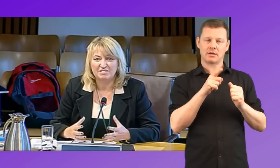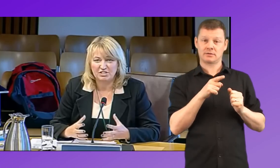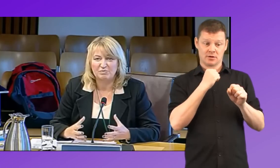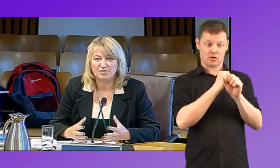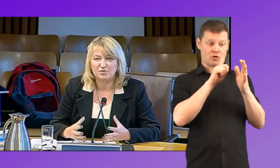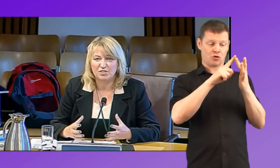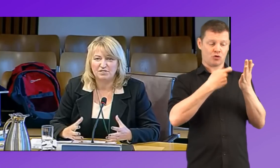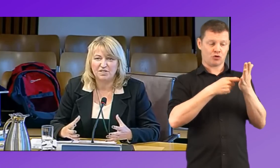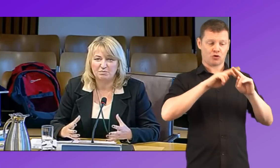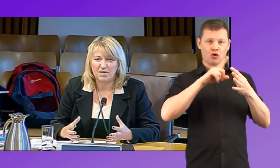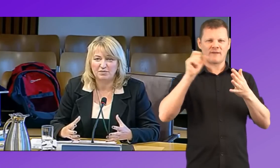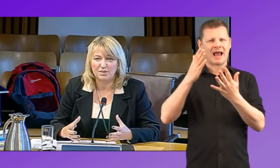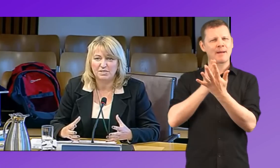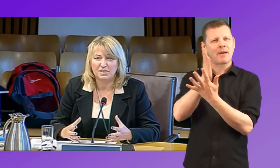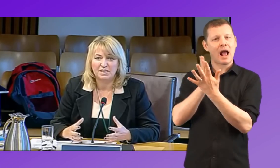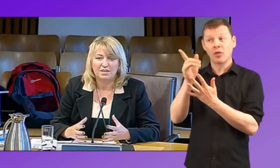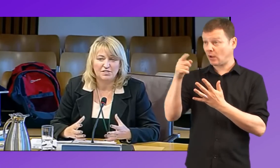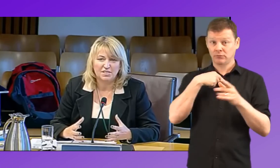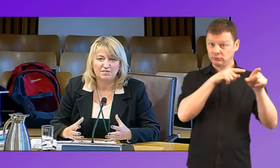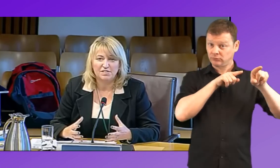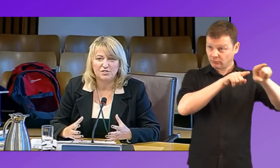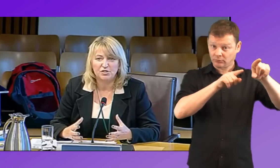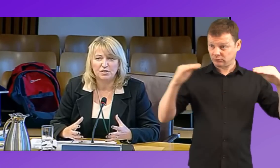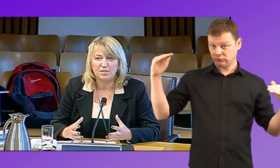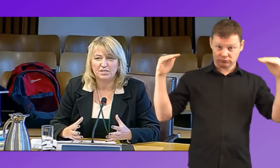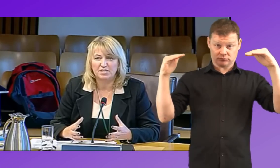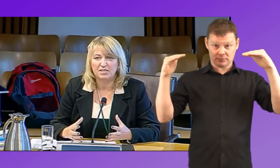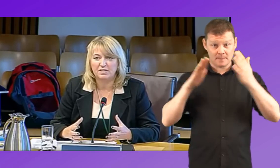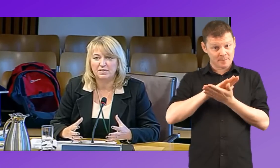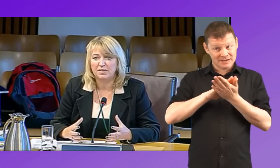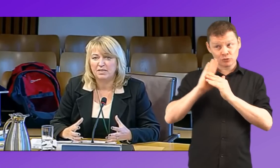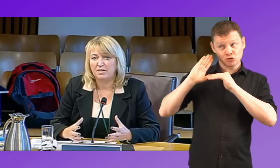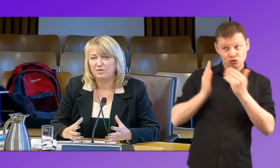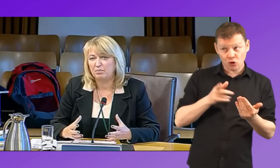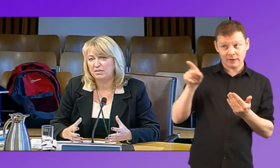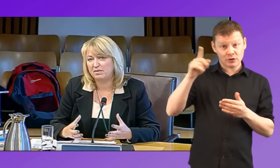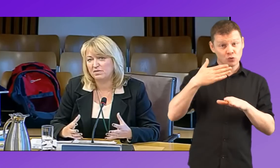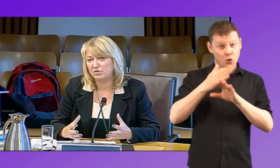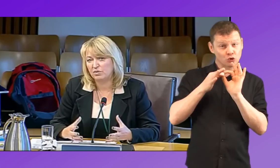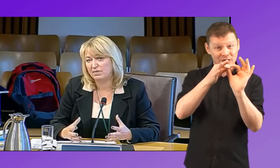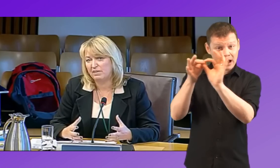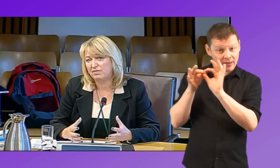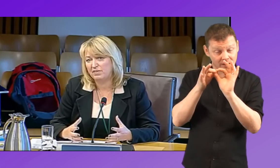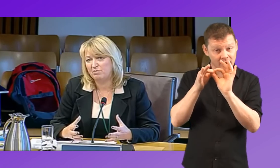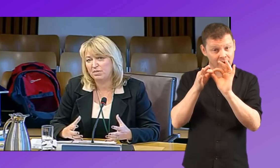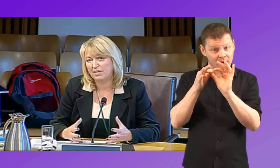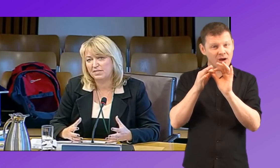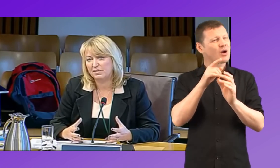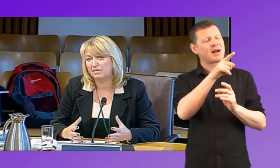in terms of those GURFEC pathways and that services are truly working together and that parents have got that very practical